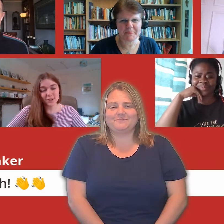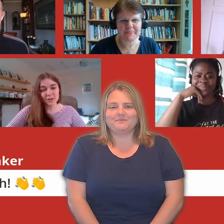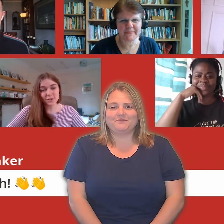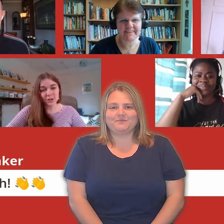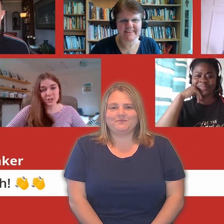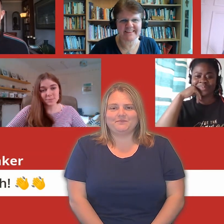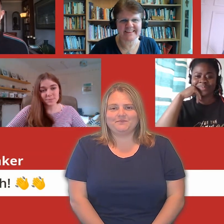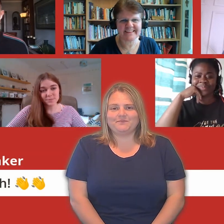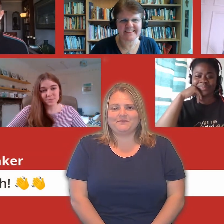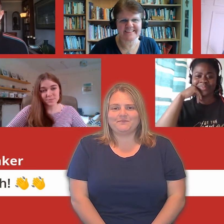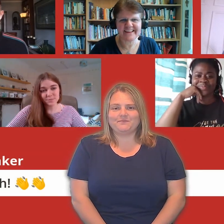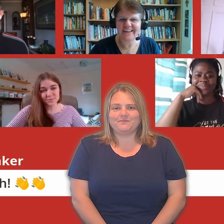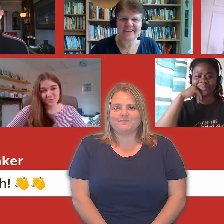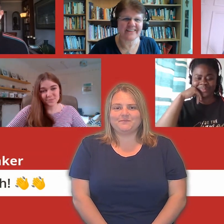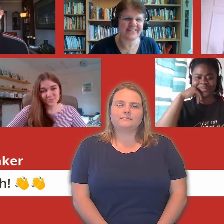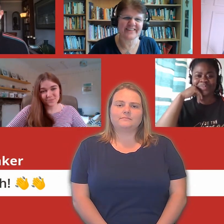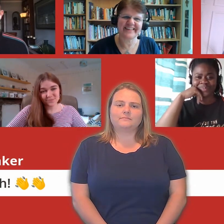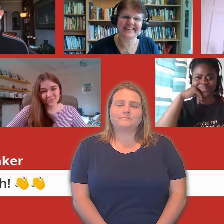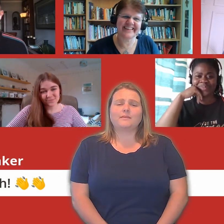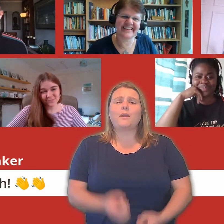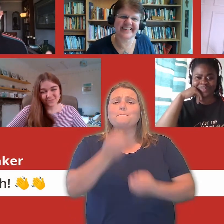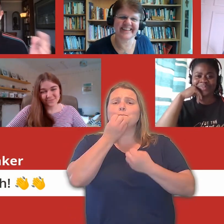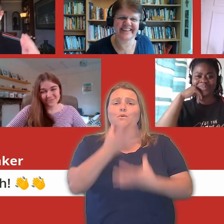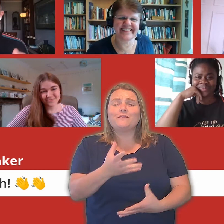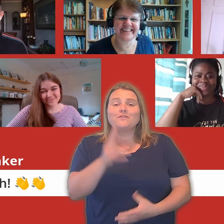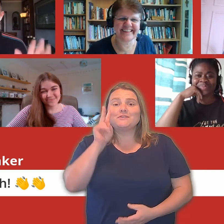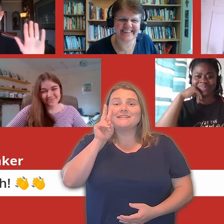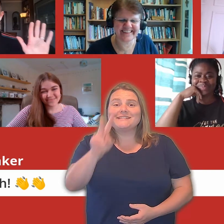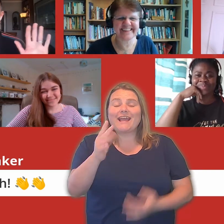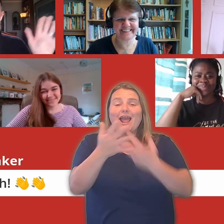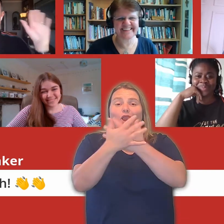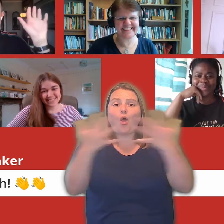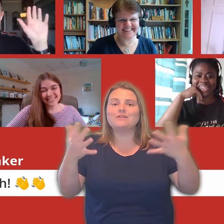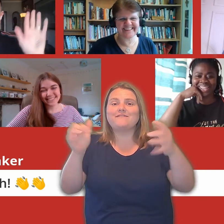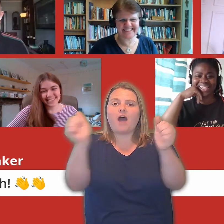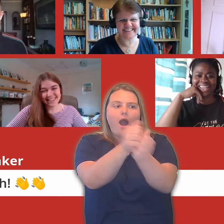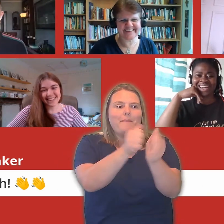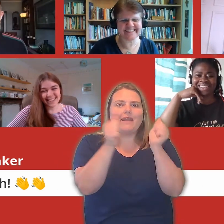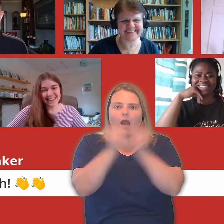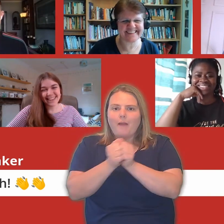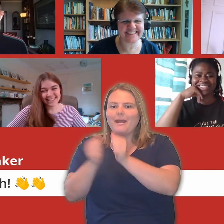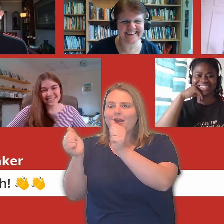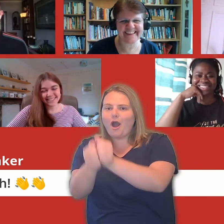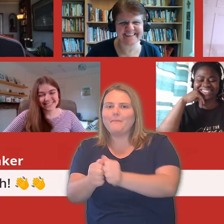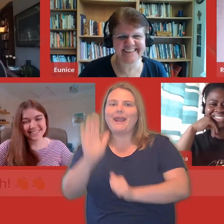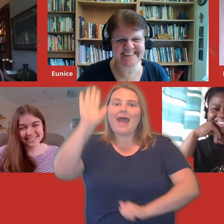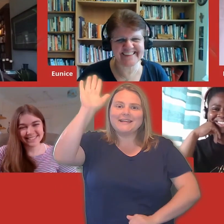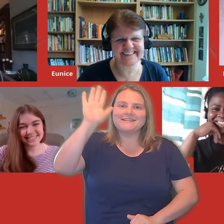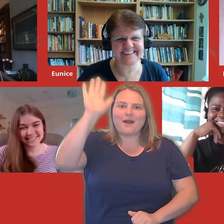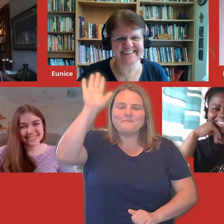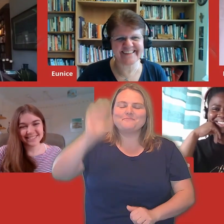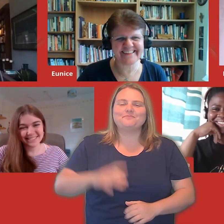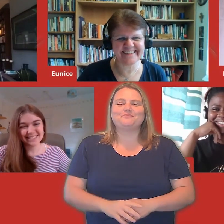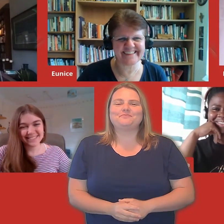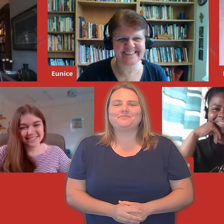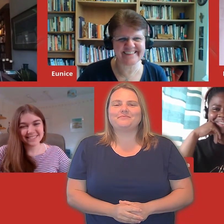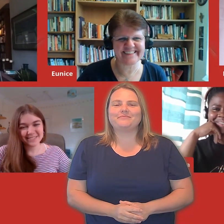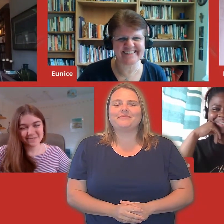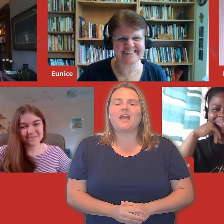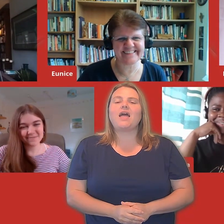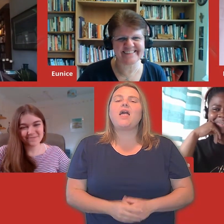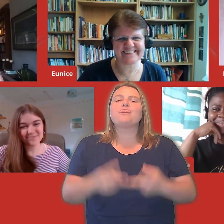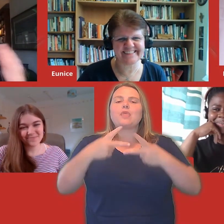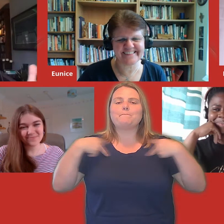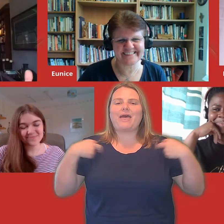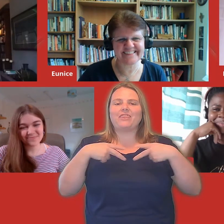difference for good. It's wonderful to see all these folks saying, amen, hands up, all we can, which is the Methodist Relief and